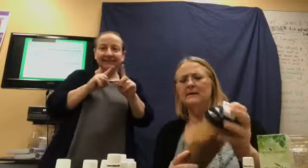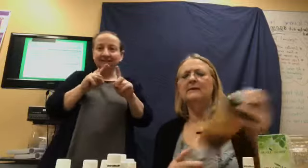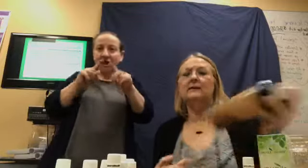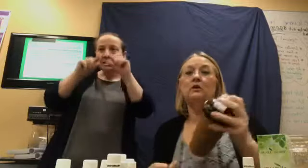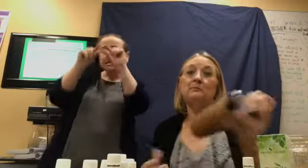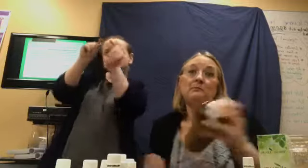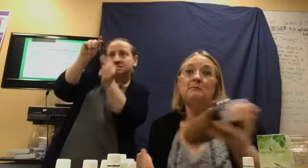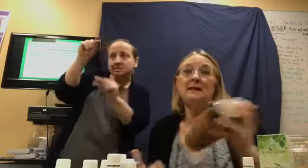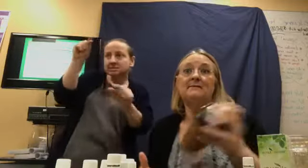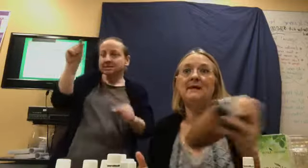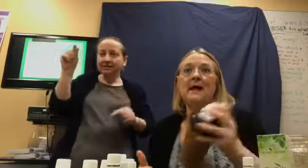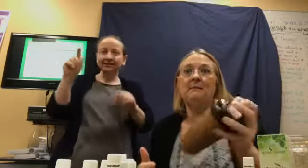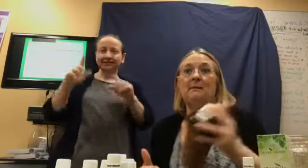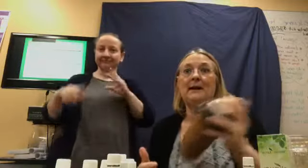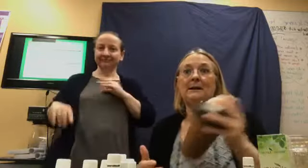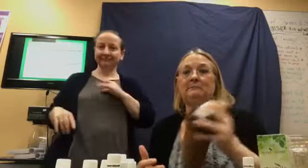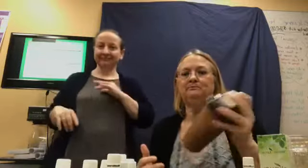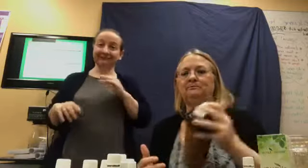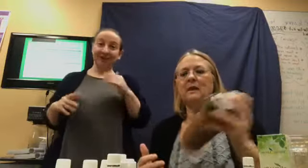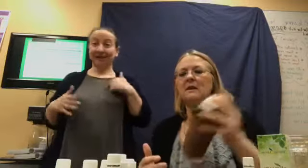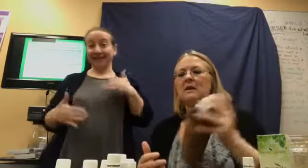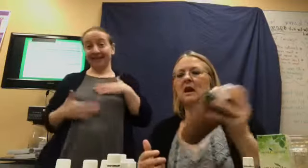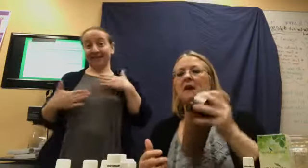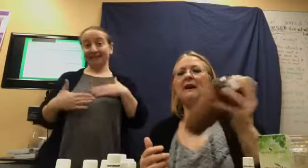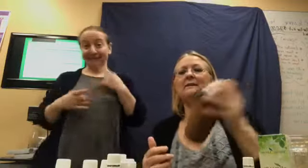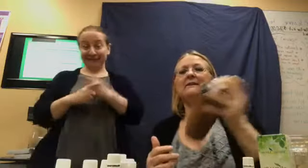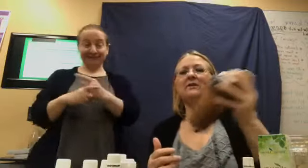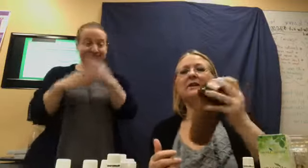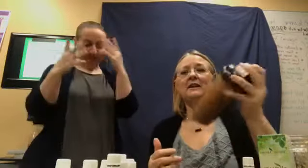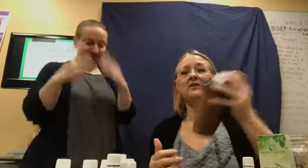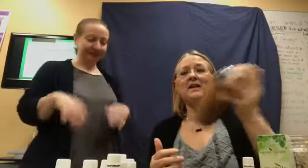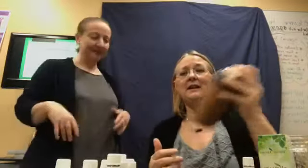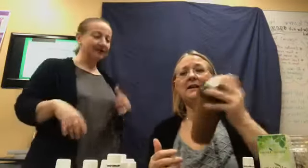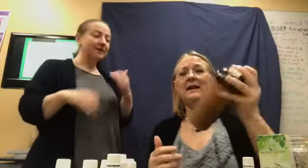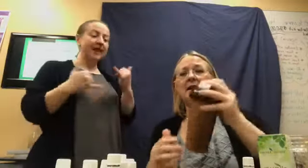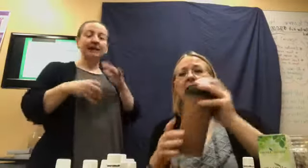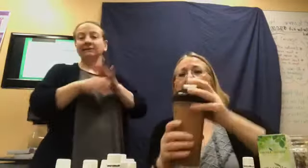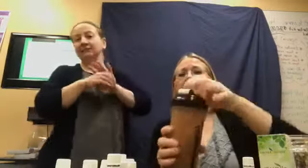So, makes me happy, right? All right. right. So, then I shake it up.